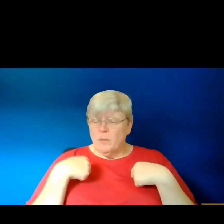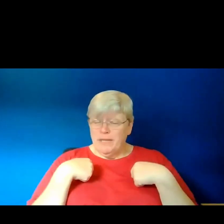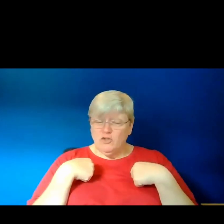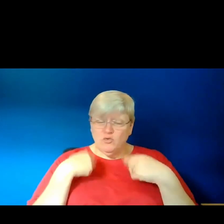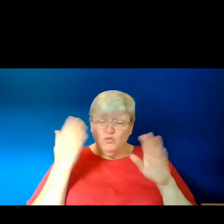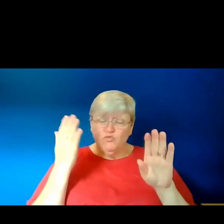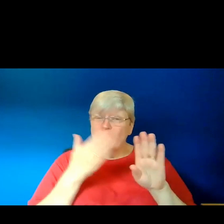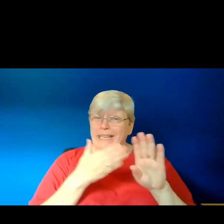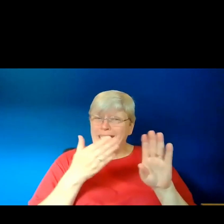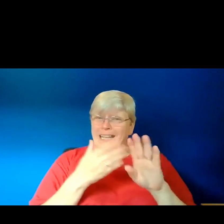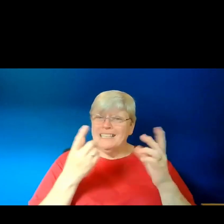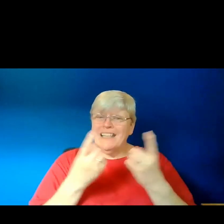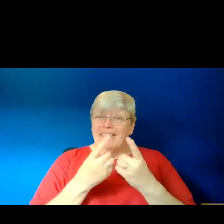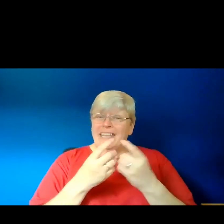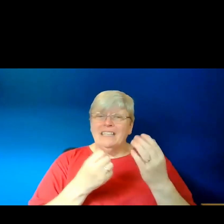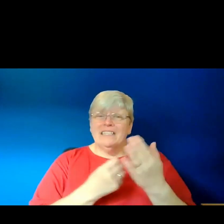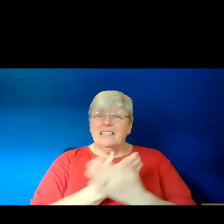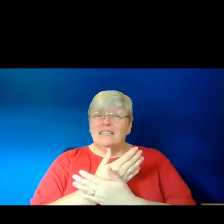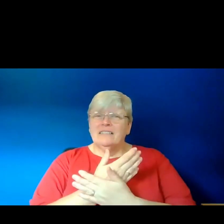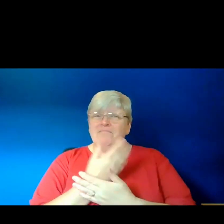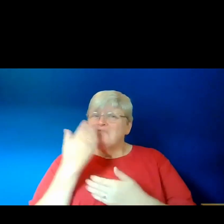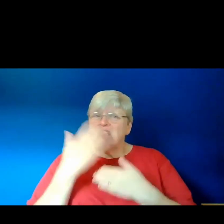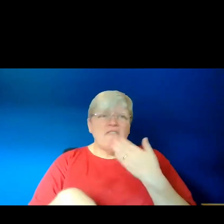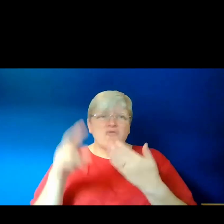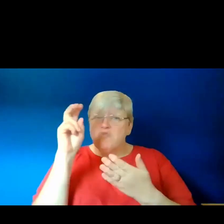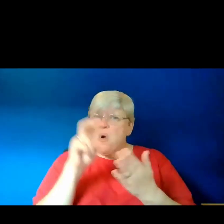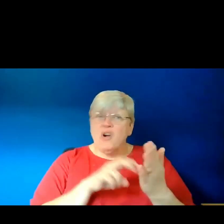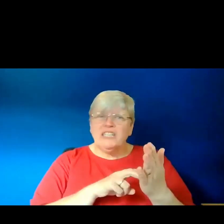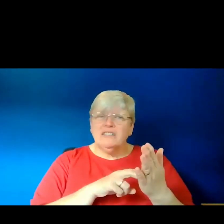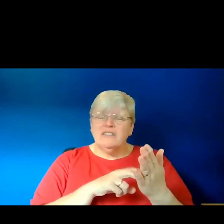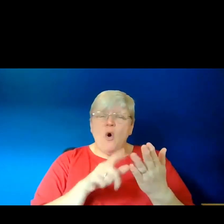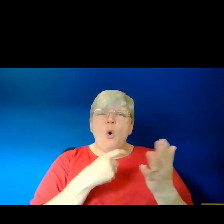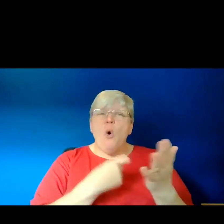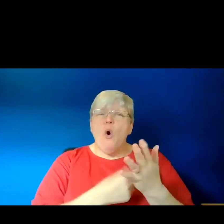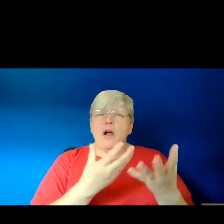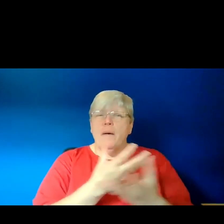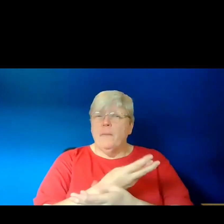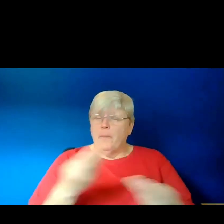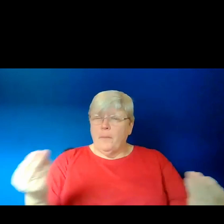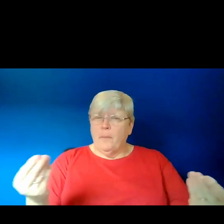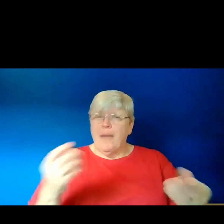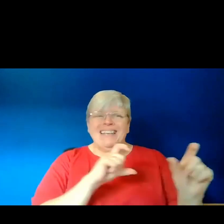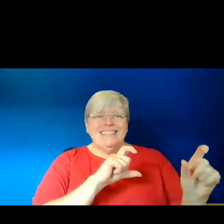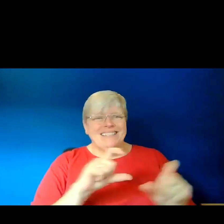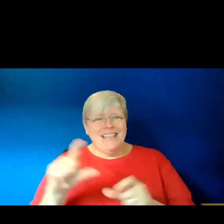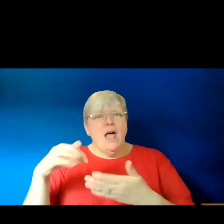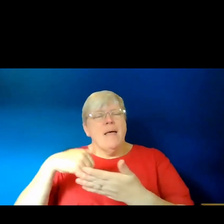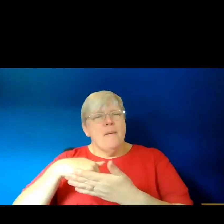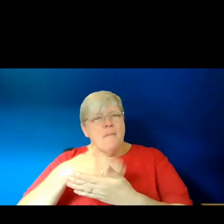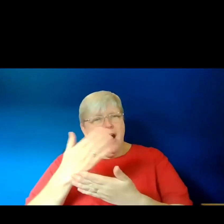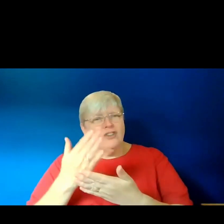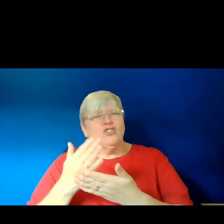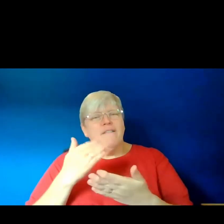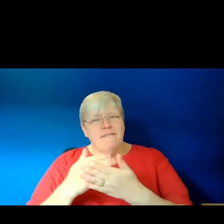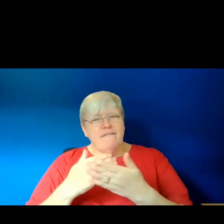things that go unrecorded or erased are still part of the architecture